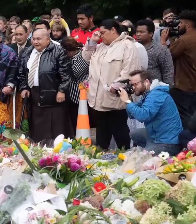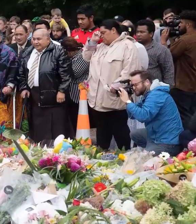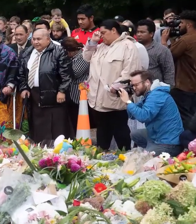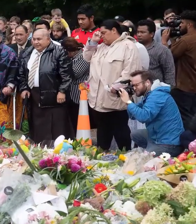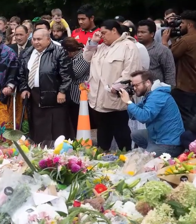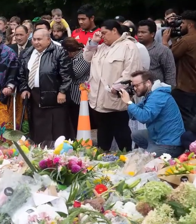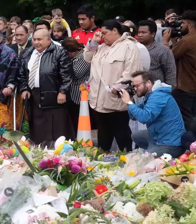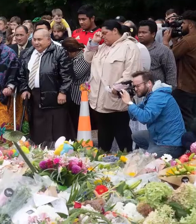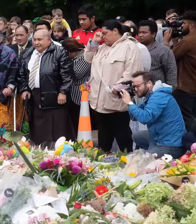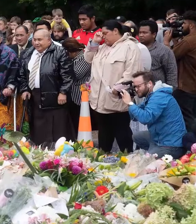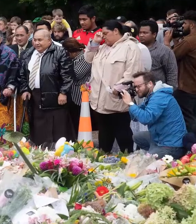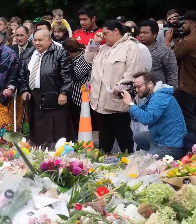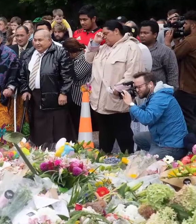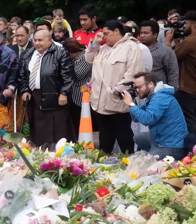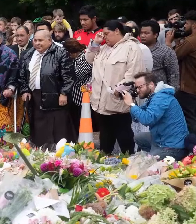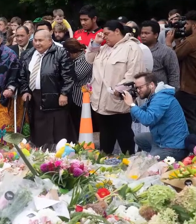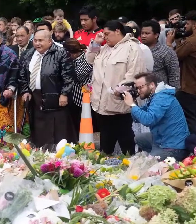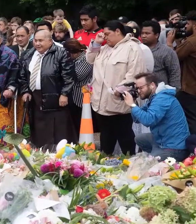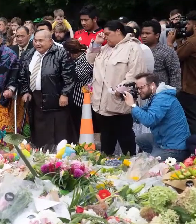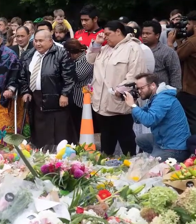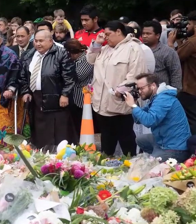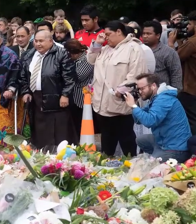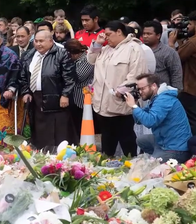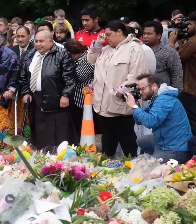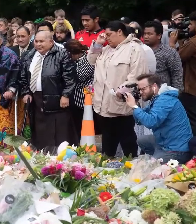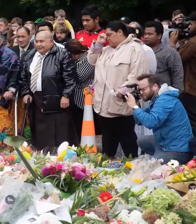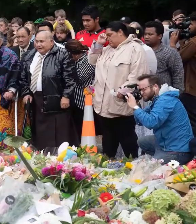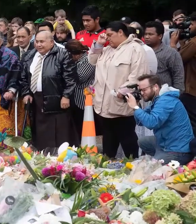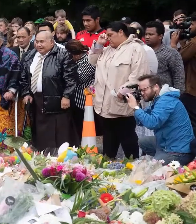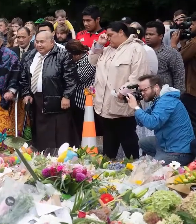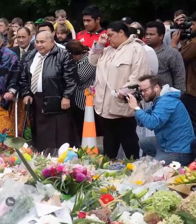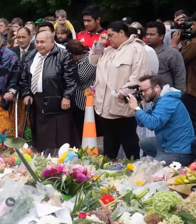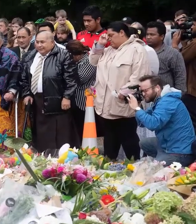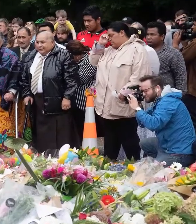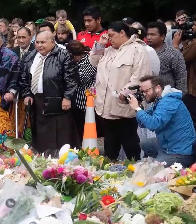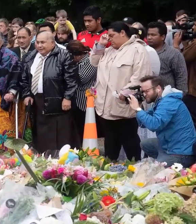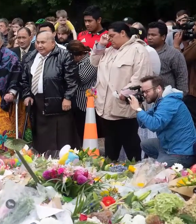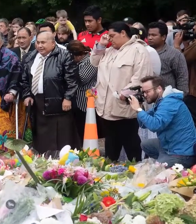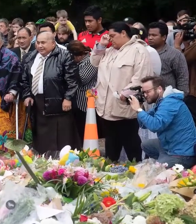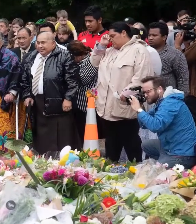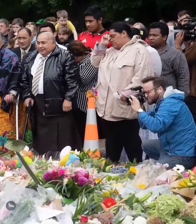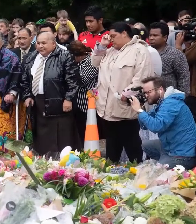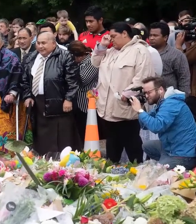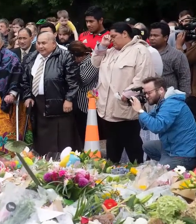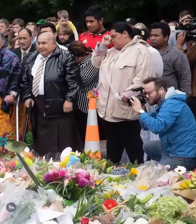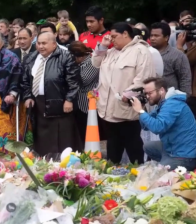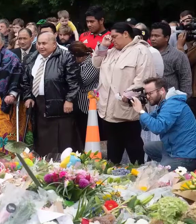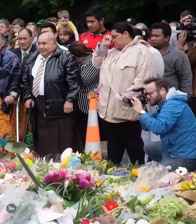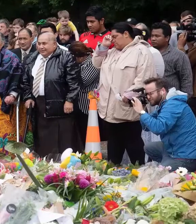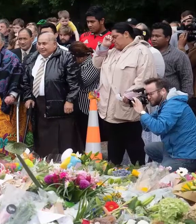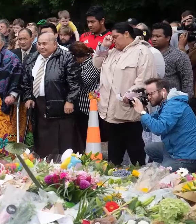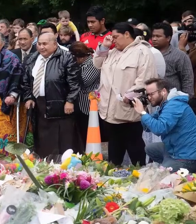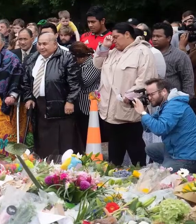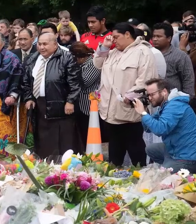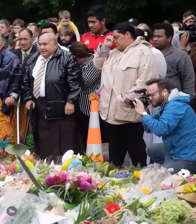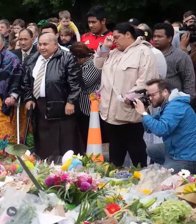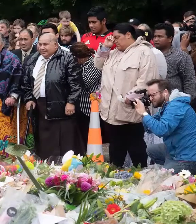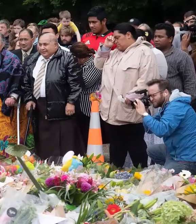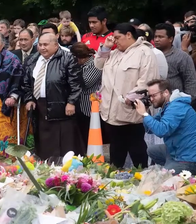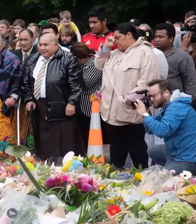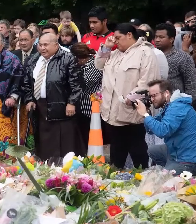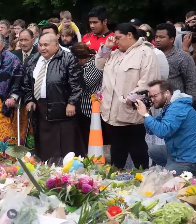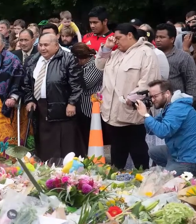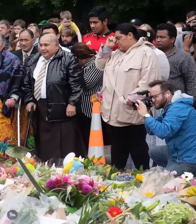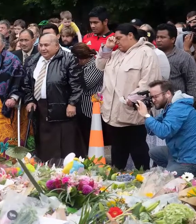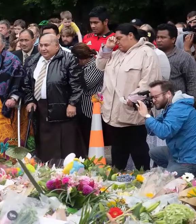those who may have fallen, um, victim of this terrorist attack. But it is fair to say that I am interested in the overall ongoing well-being